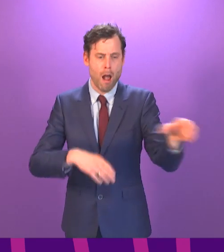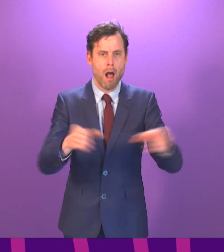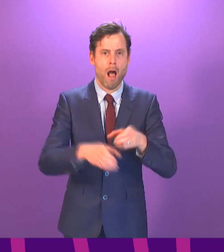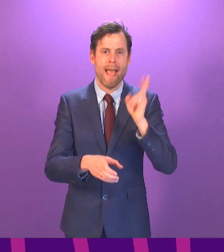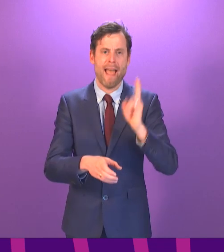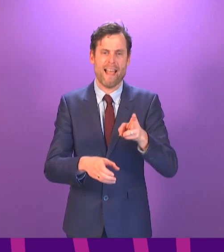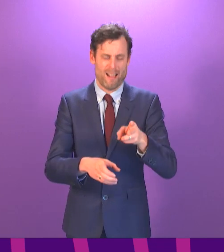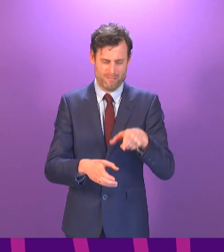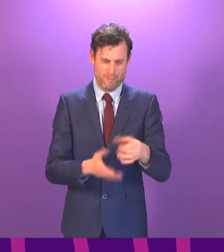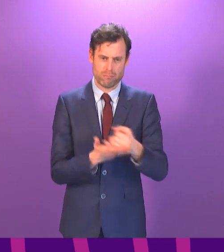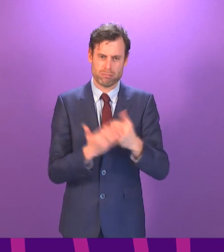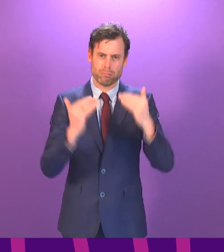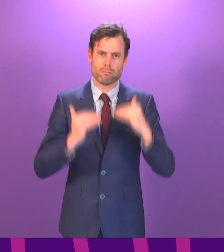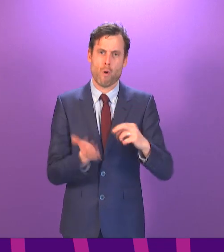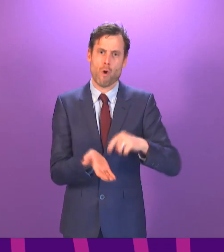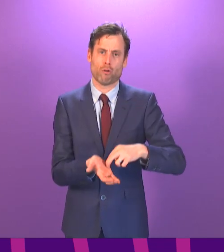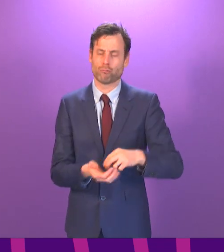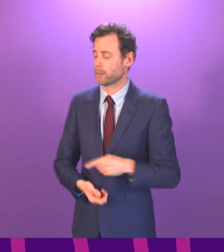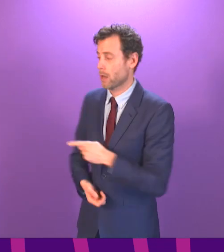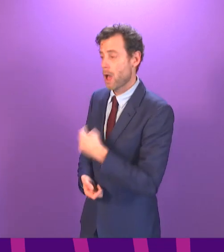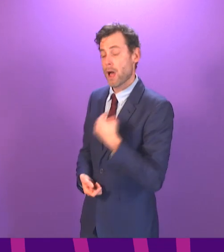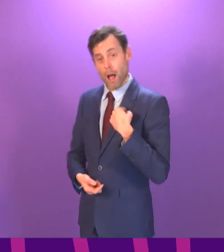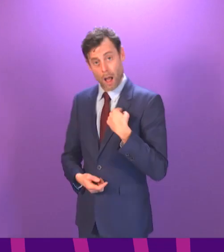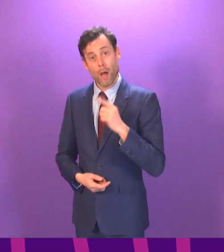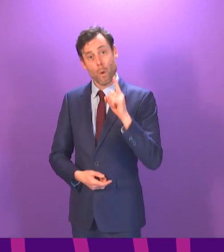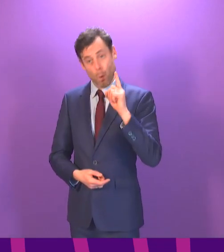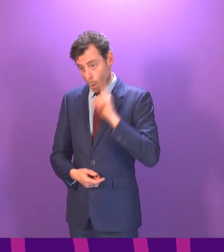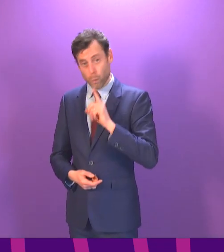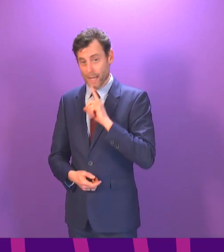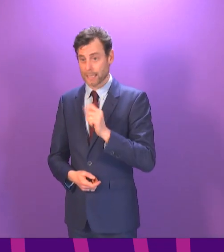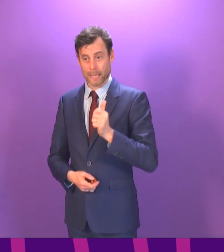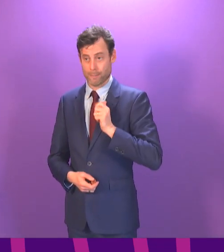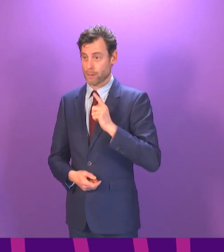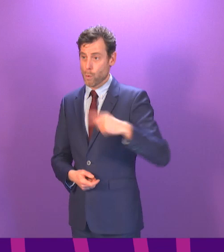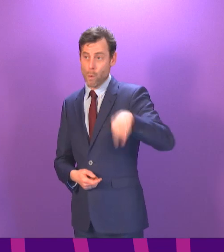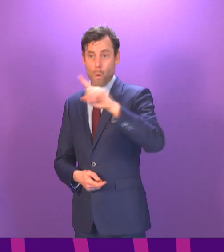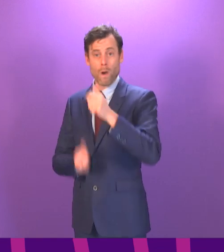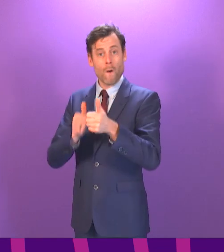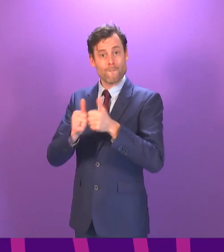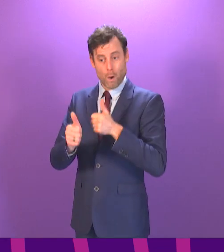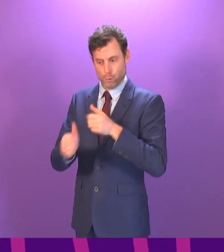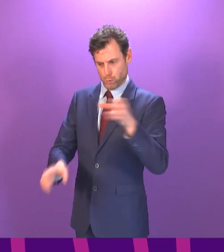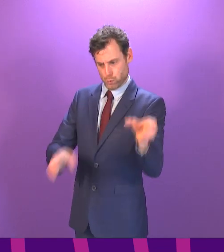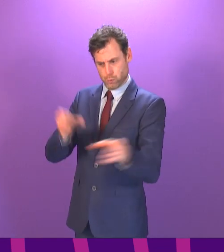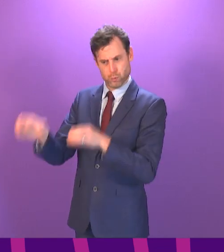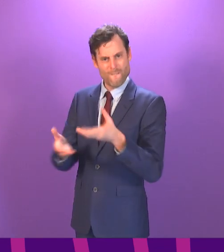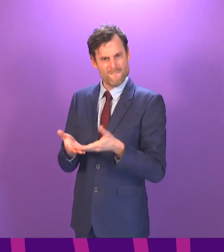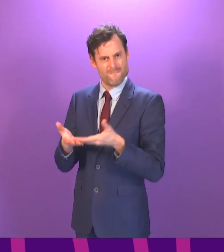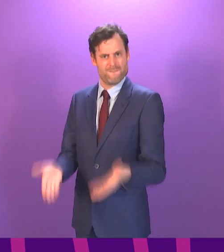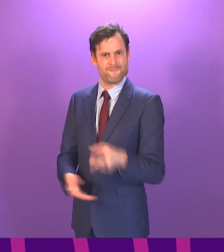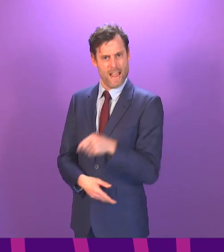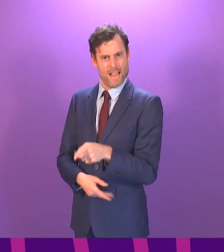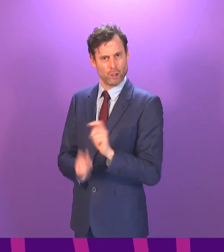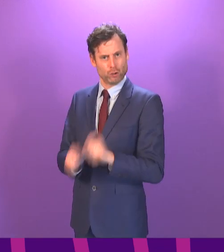employer to treat their staff fairly at all times, but particularly given the difficult circumstances everybody is living in and working in right now.